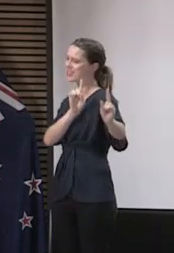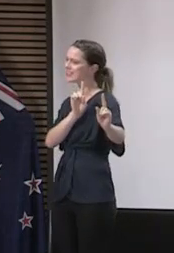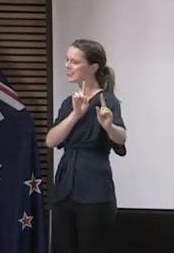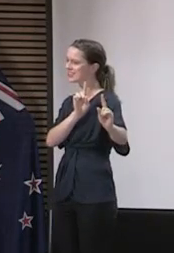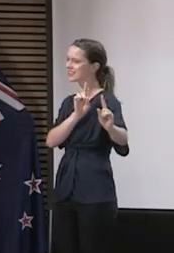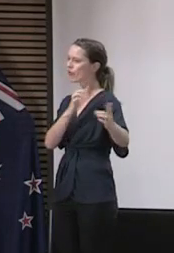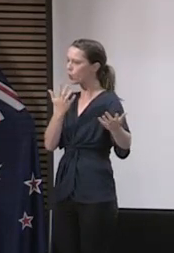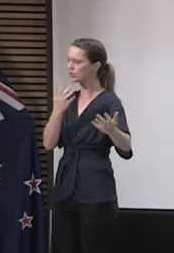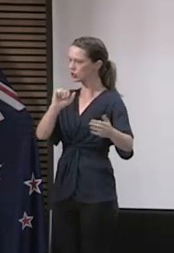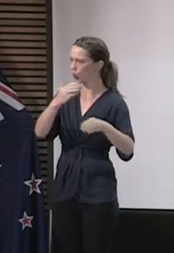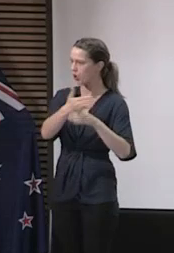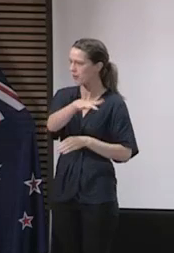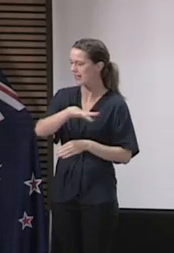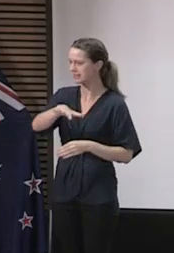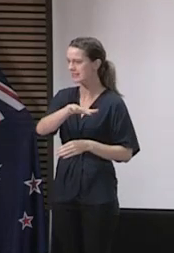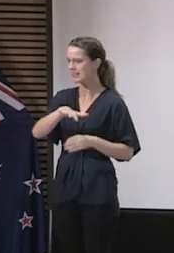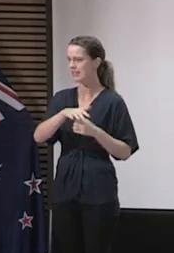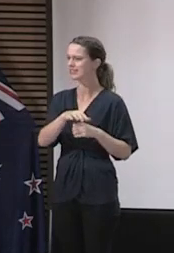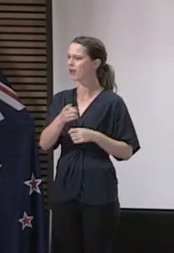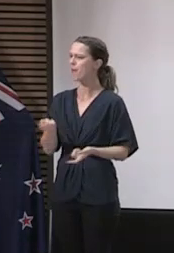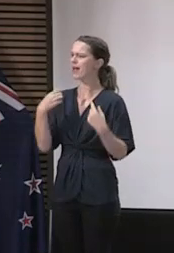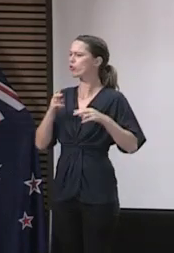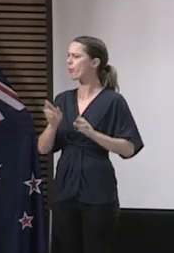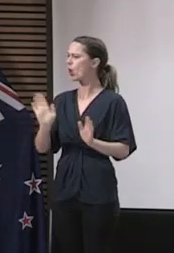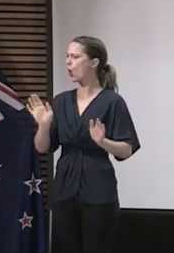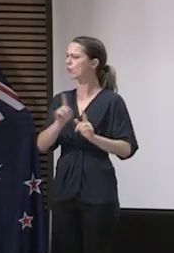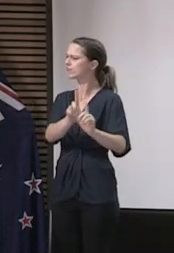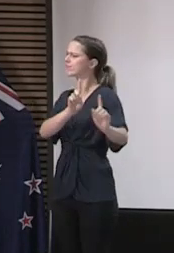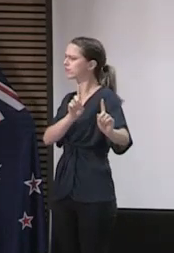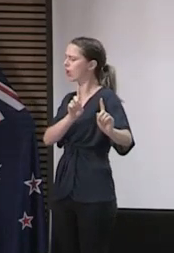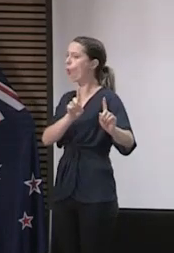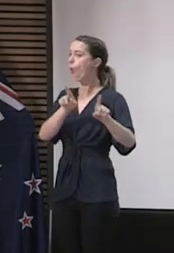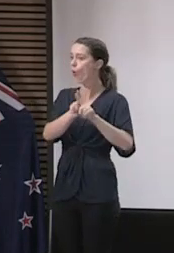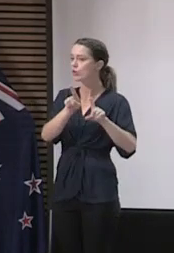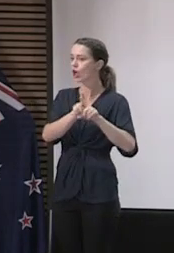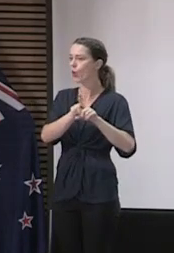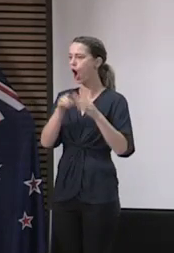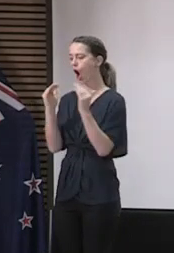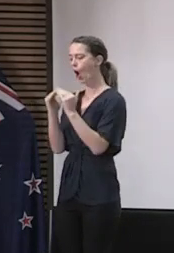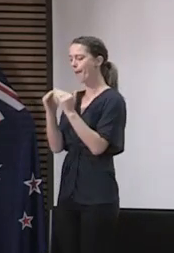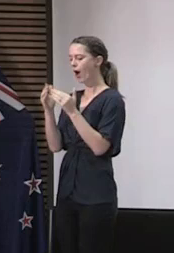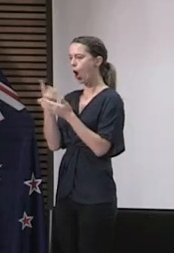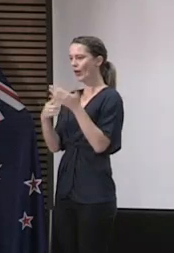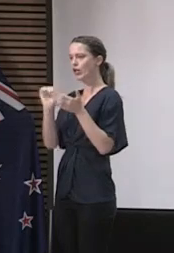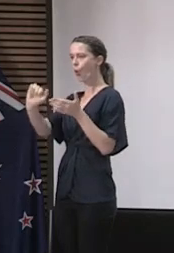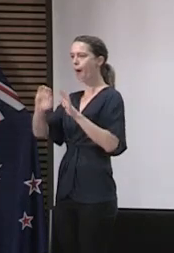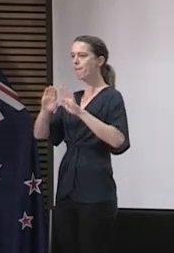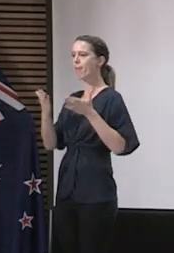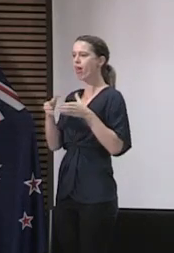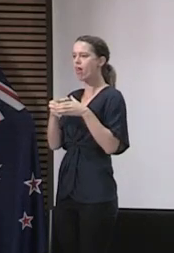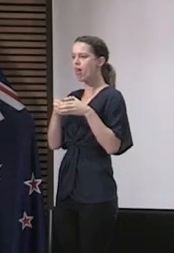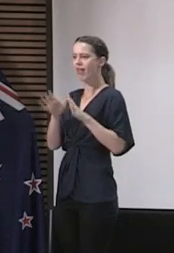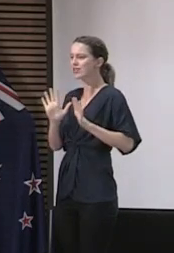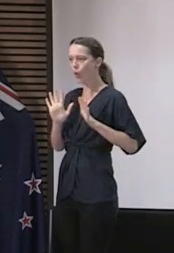from those who are in your workplace. And to reduce the risk further, make sure you stick to your bubble at home. We are opening up the